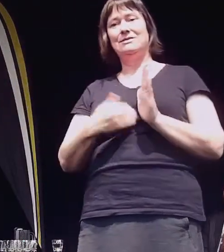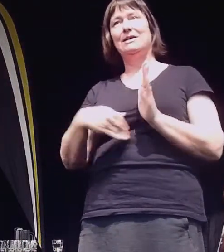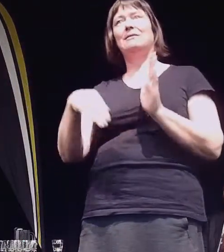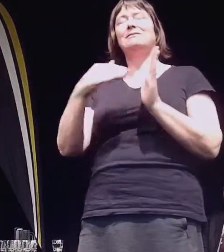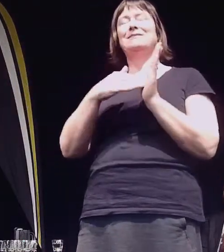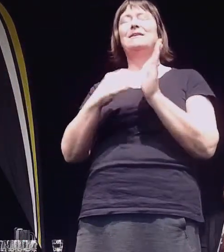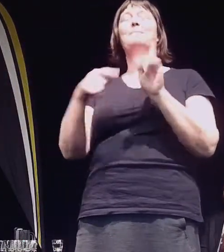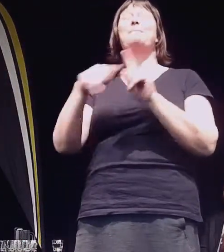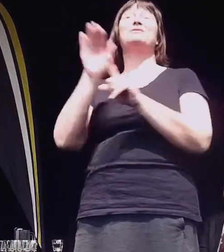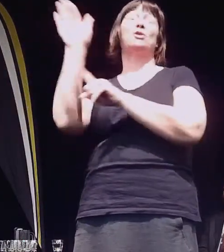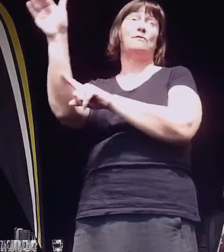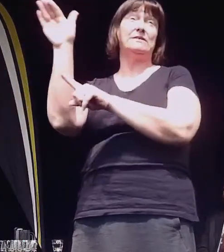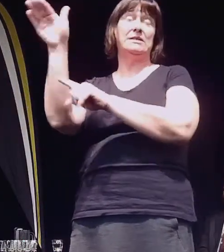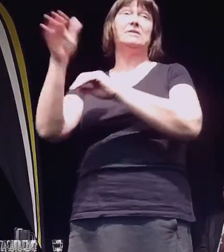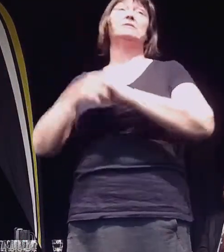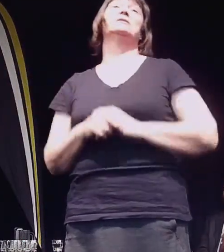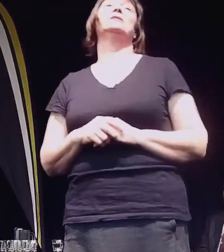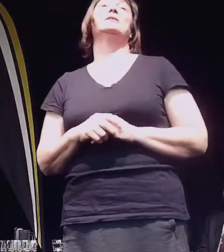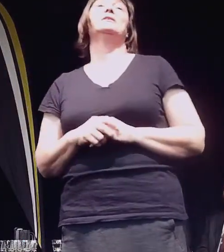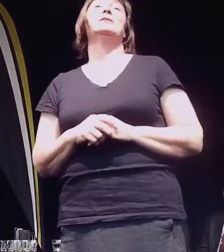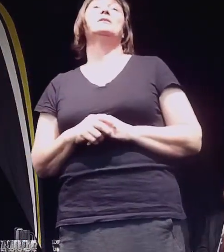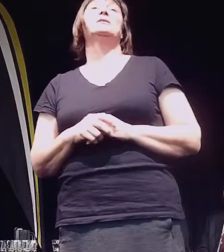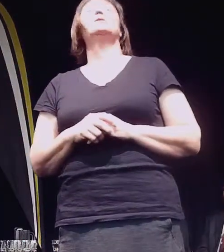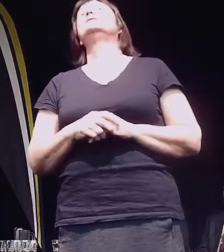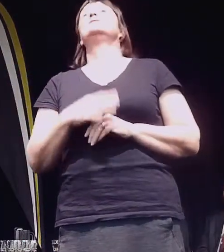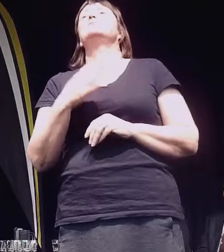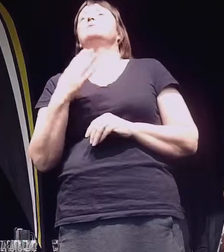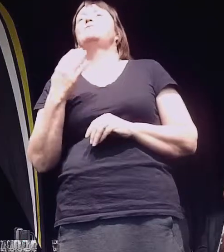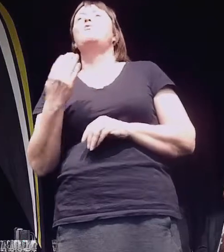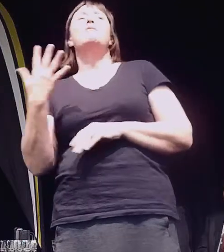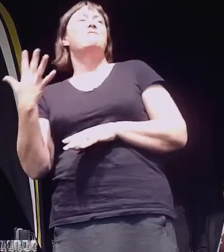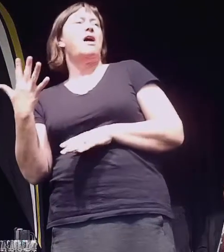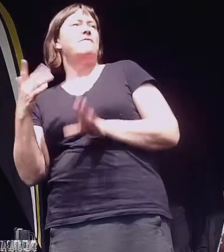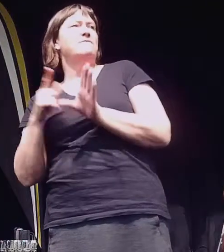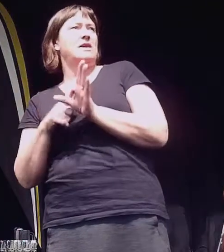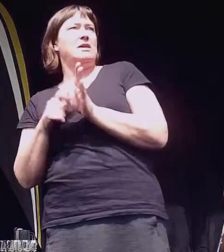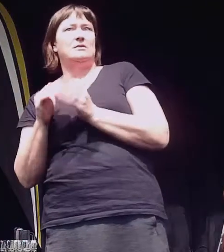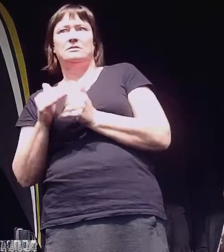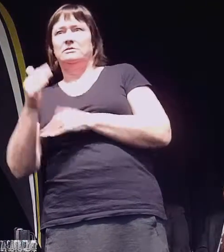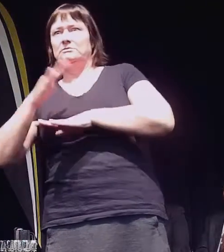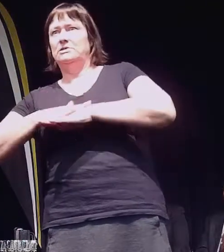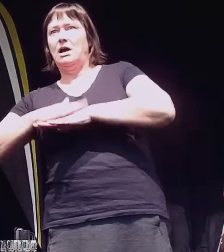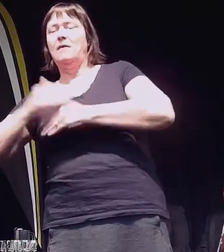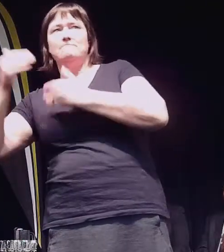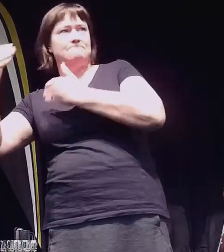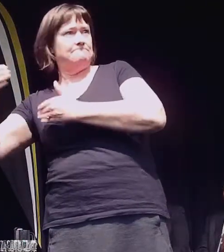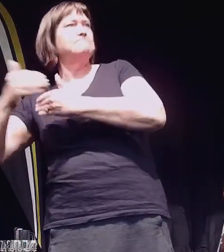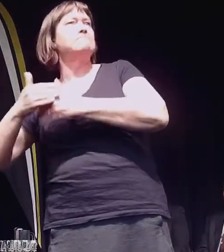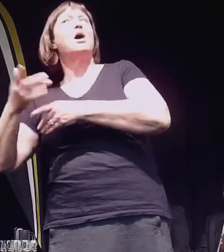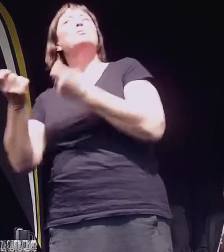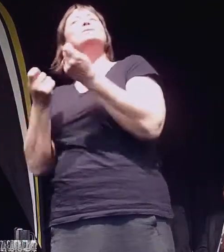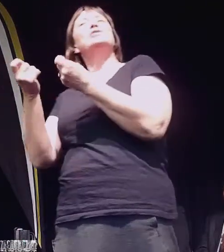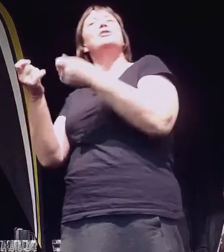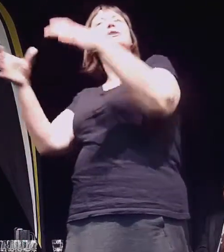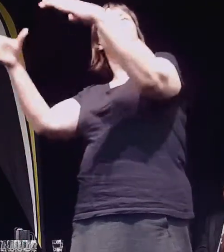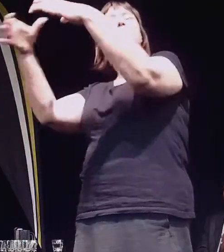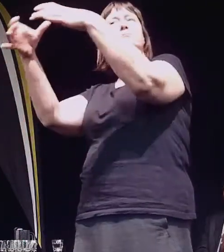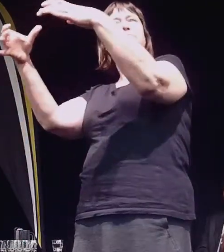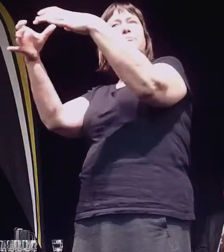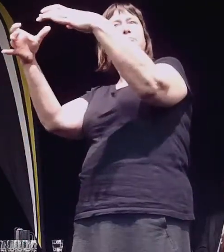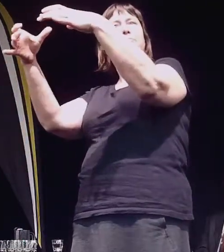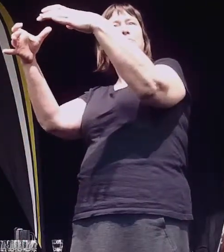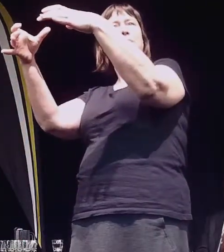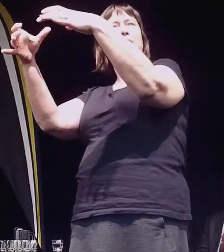And I spent four or five years chairing a body in the UK that represented roughly 30,000